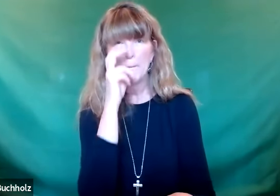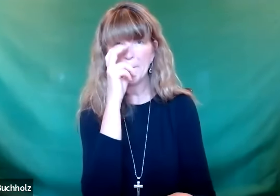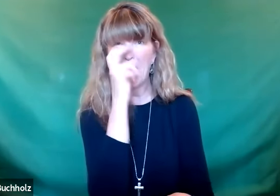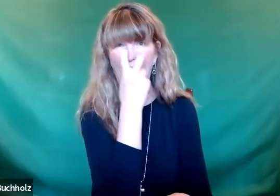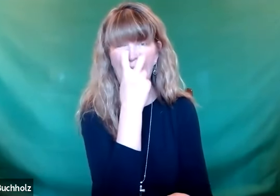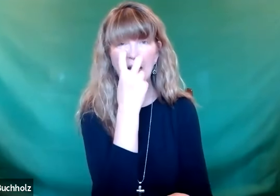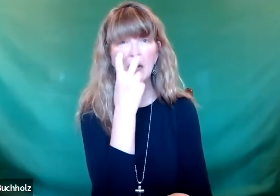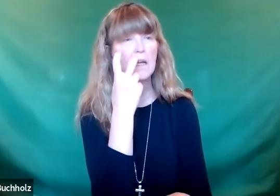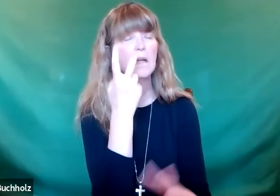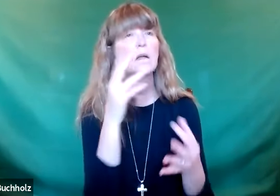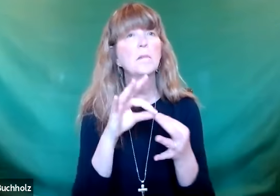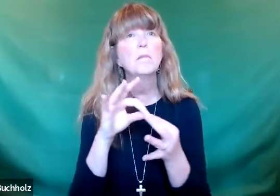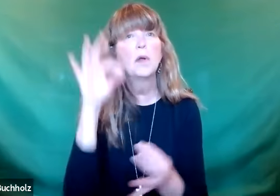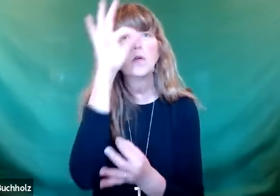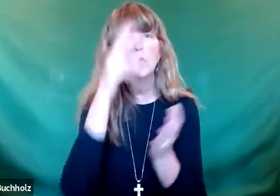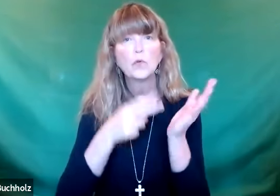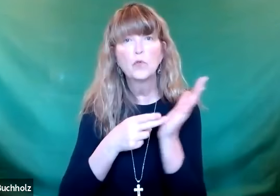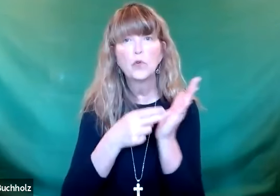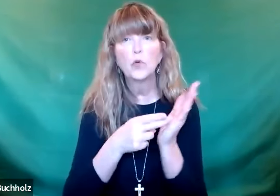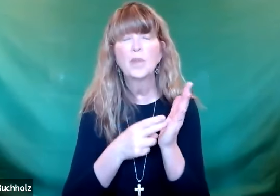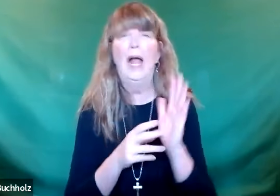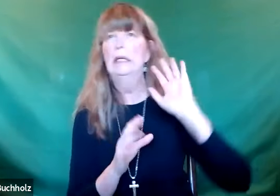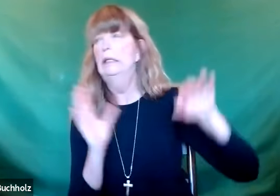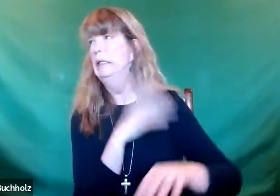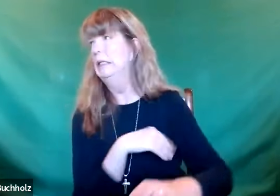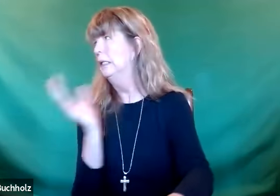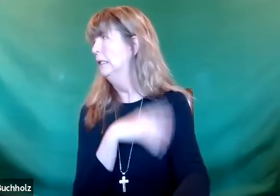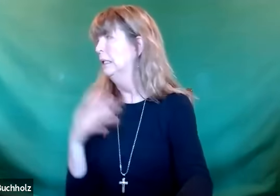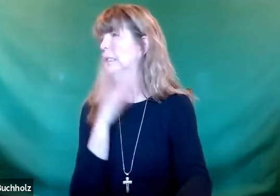We have to ask ourselves, are our hearts blind to spiritual truth?